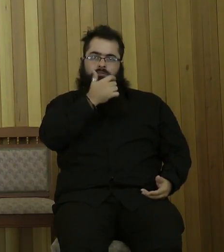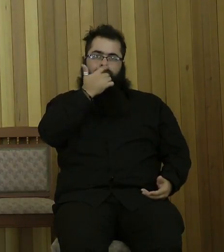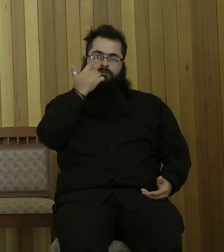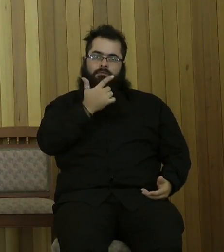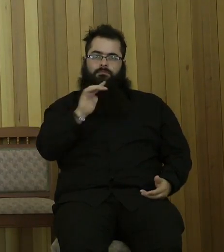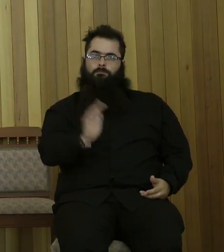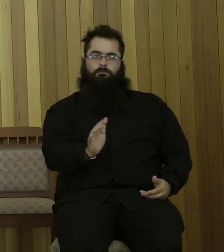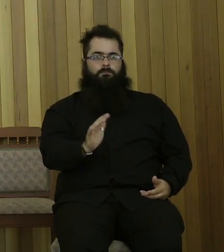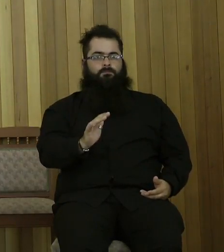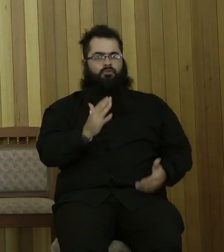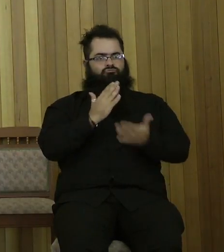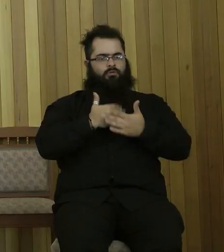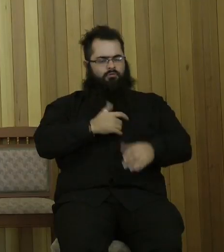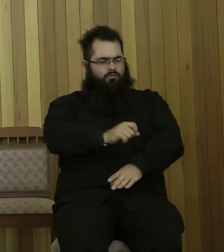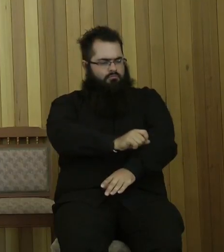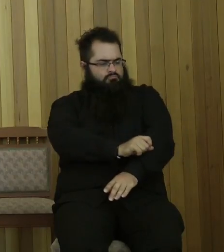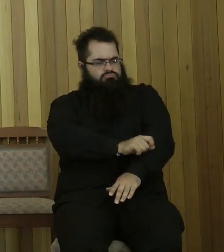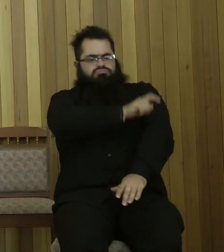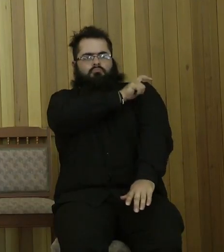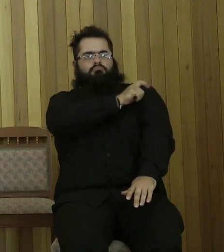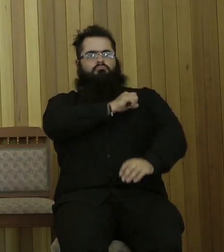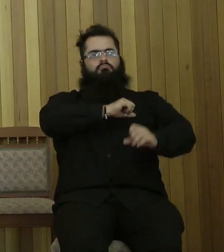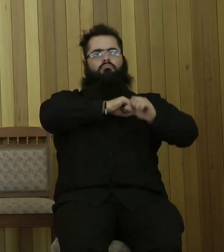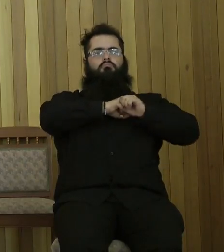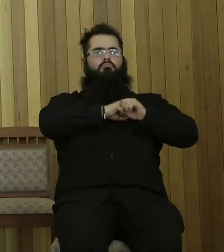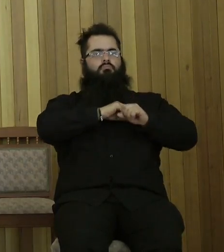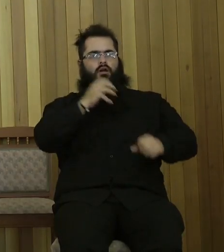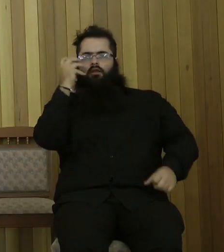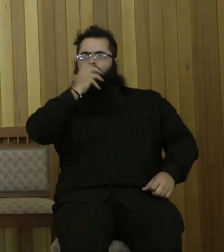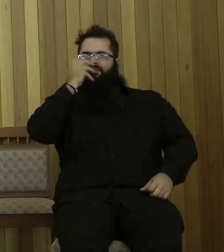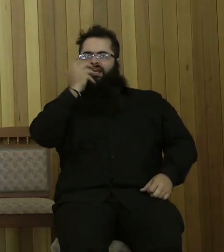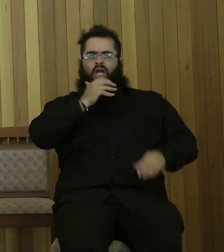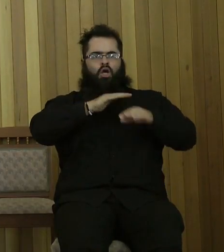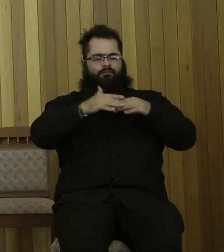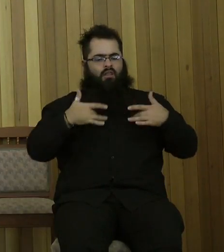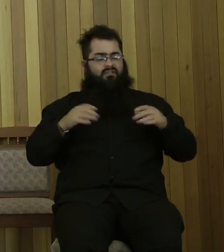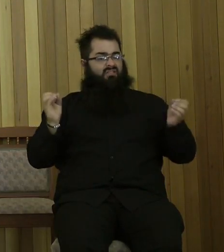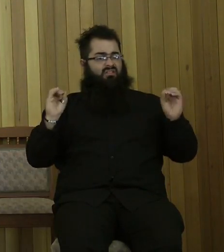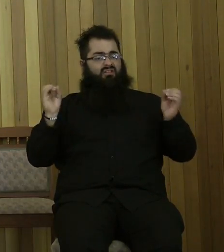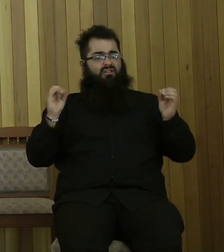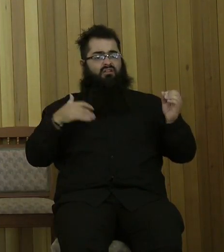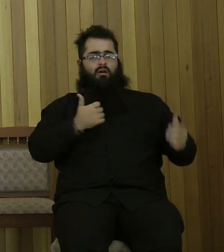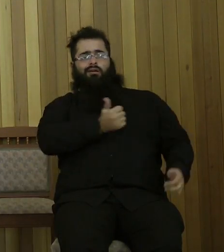yourself, and you have no fears of life itself, and you look up at that sky and eye,